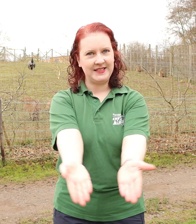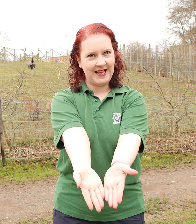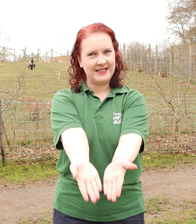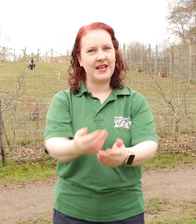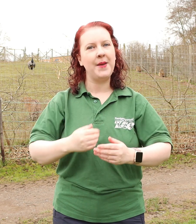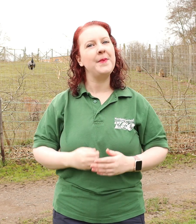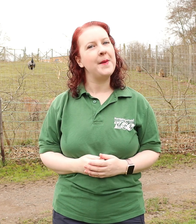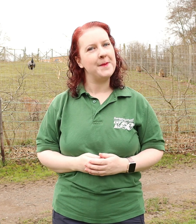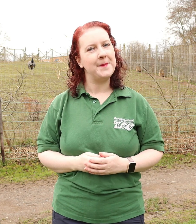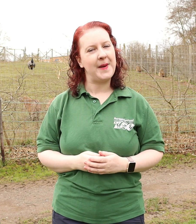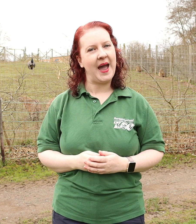sent him back.